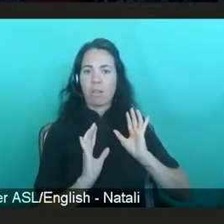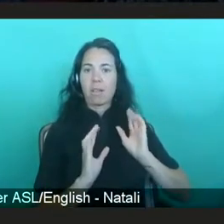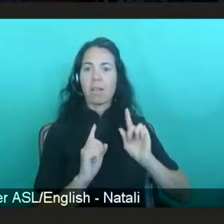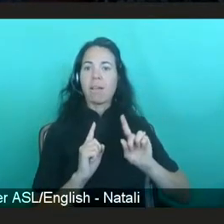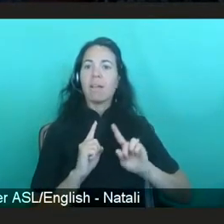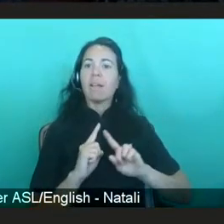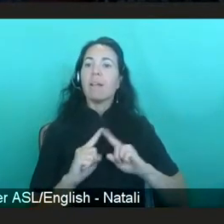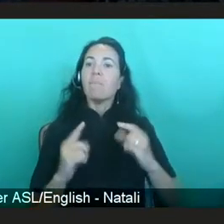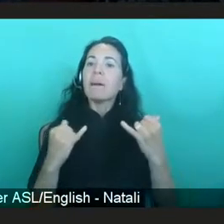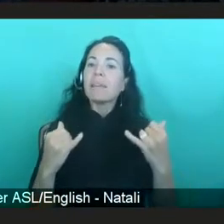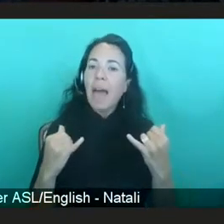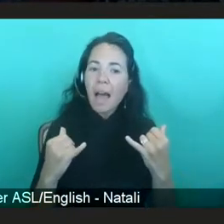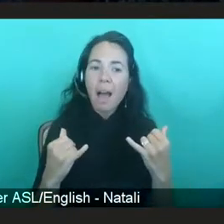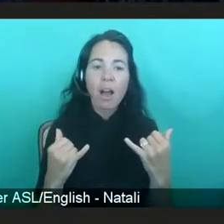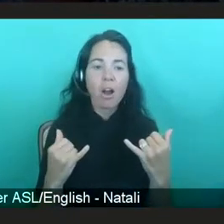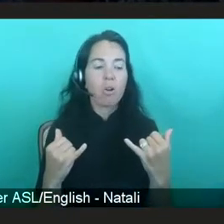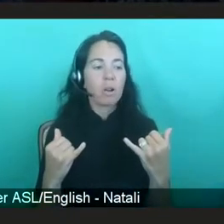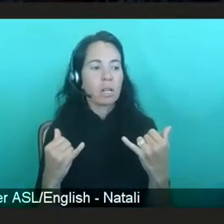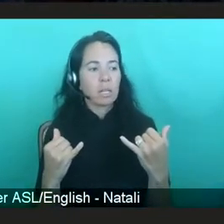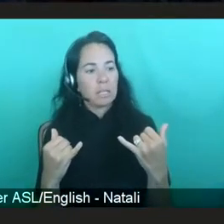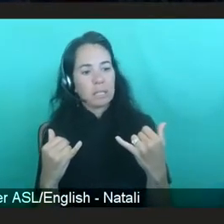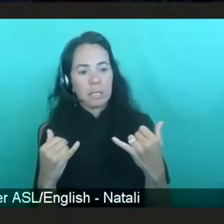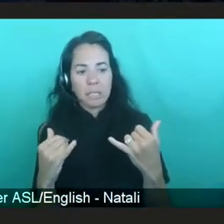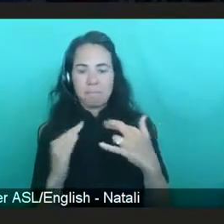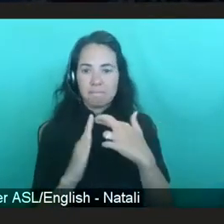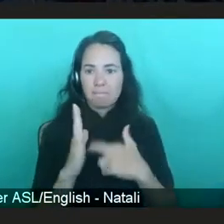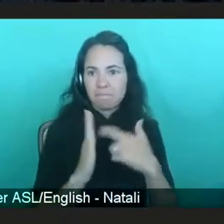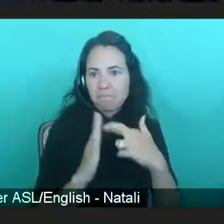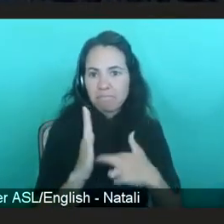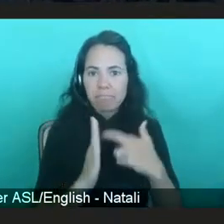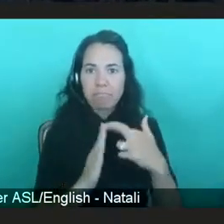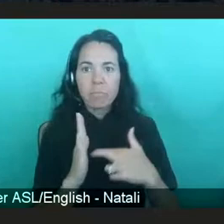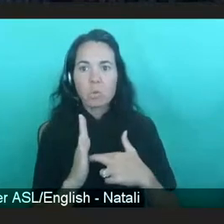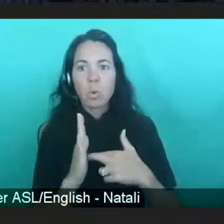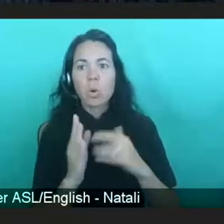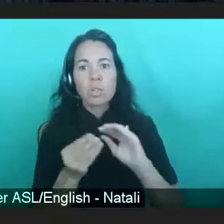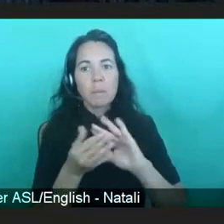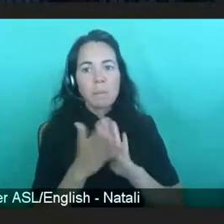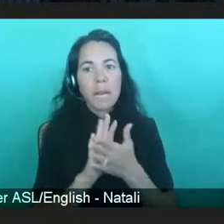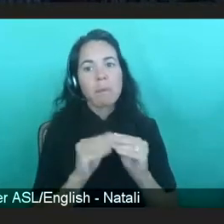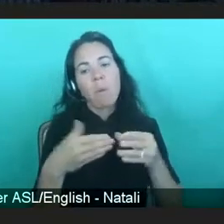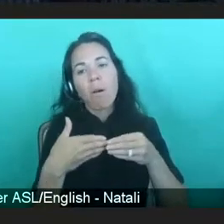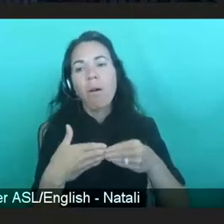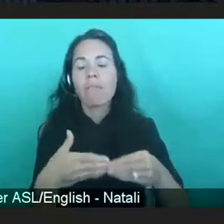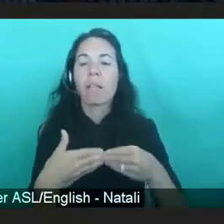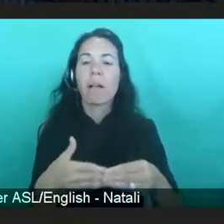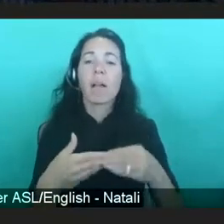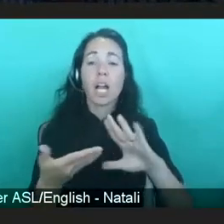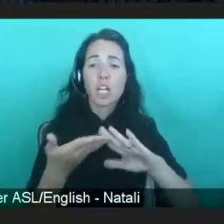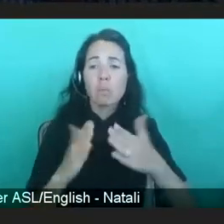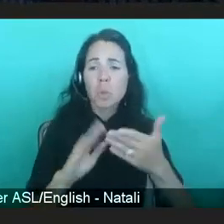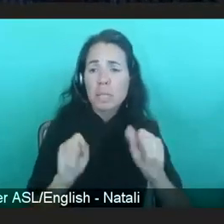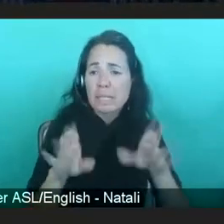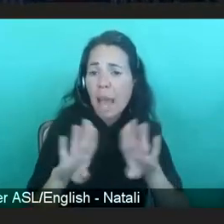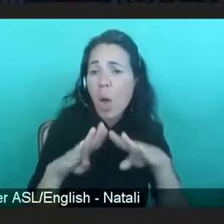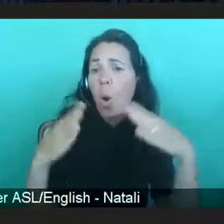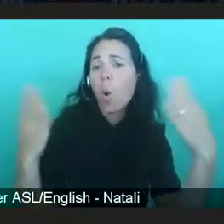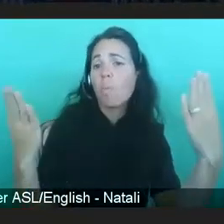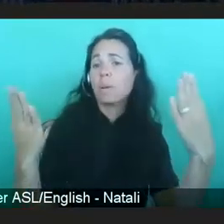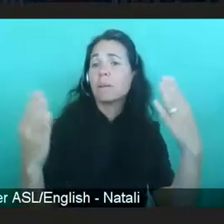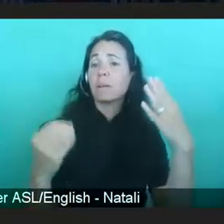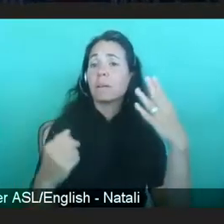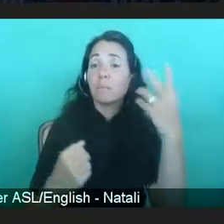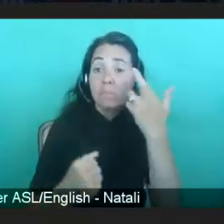of measures in regards to communities opening up as a result of vaccinations, is that